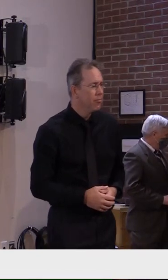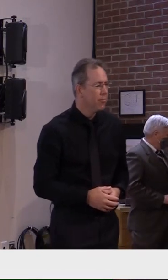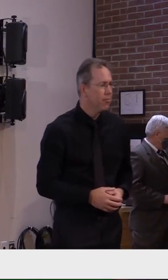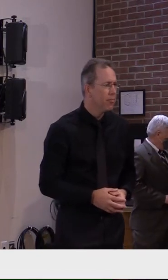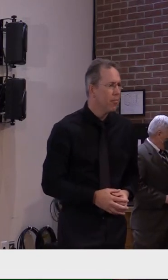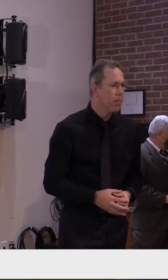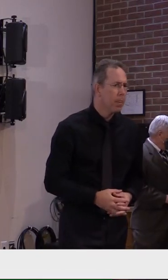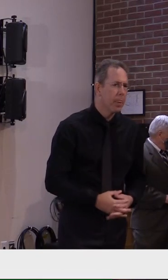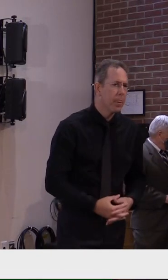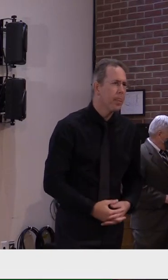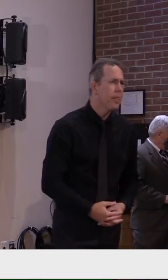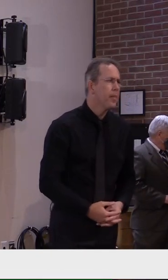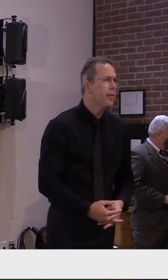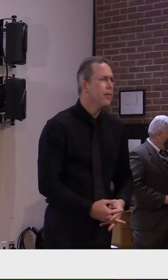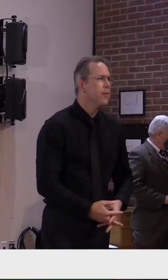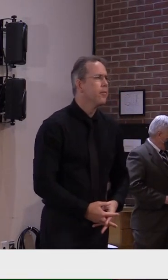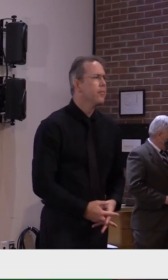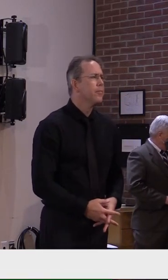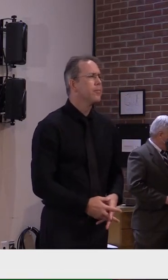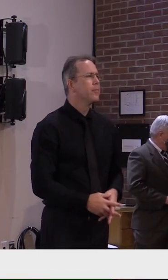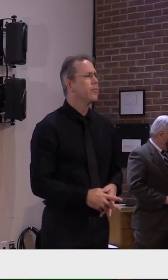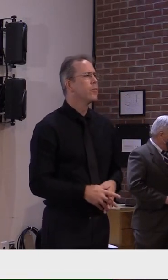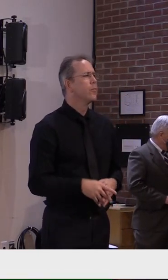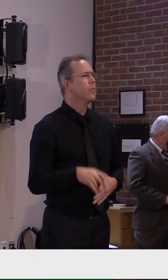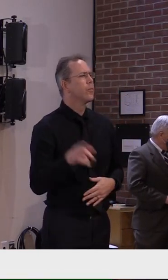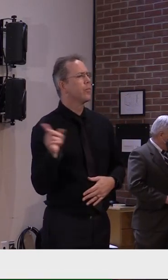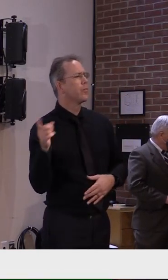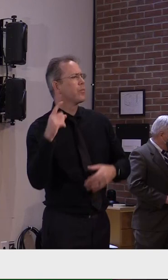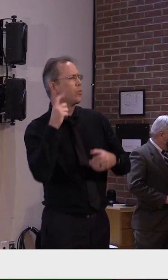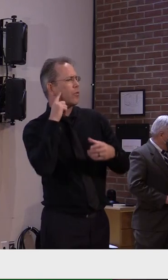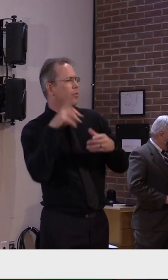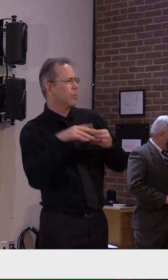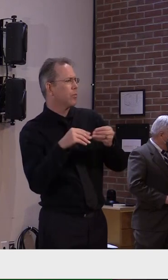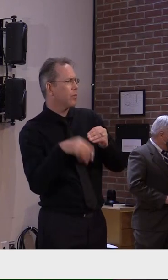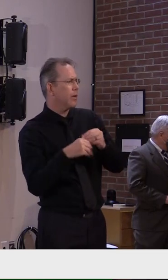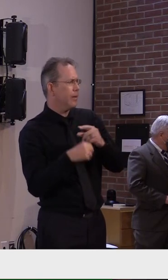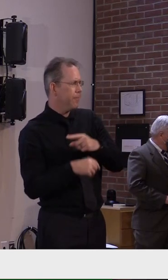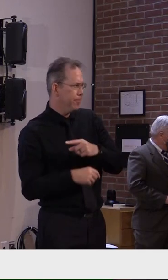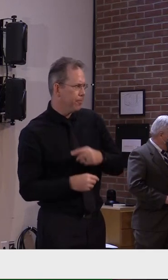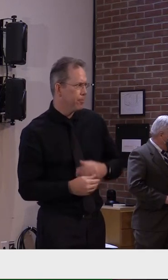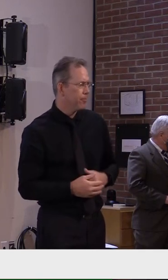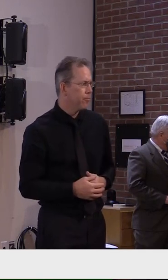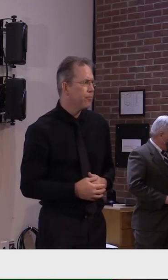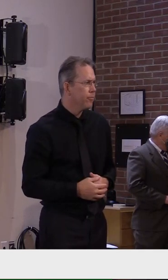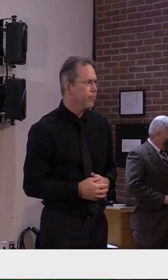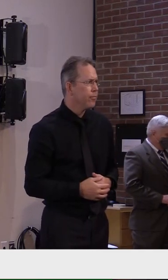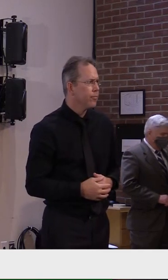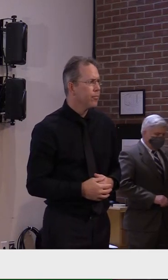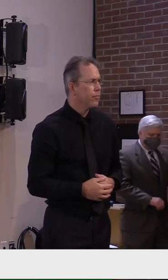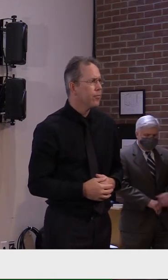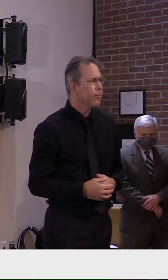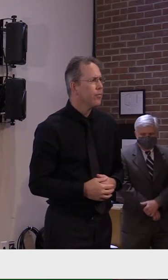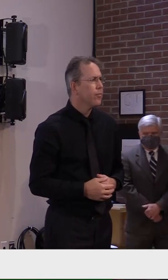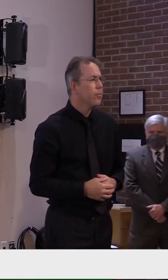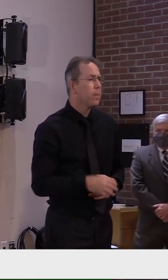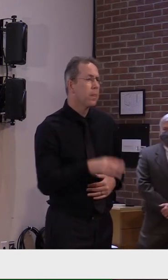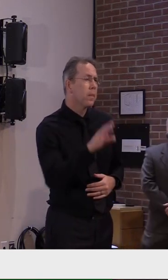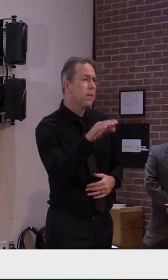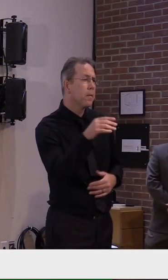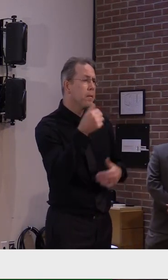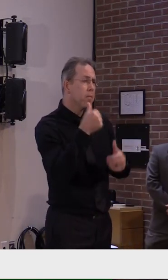Rebecca, I just want to add as well, to put this in perspective, when we first started back in the spring,